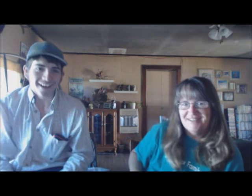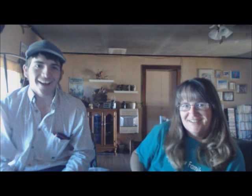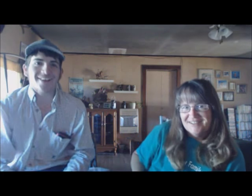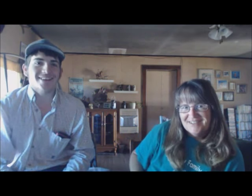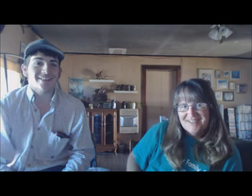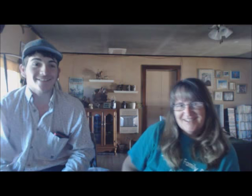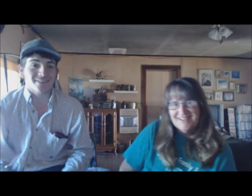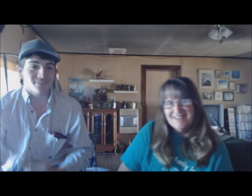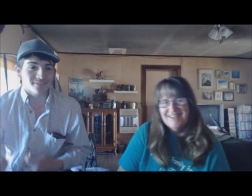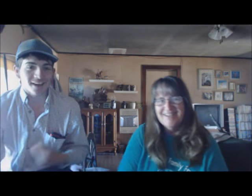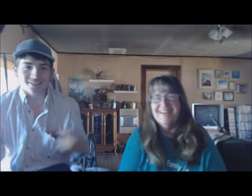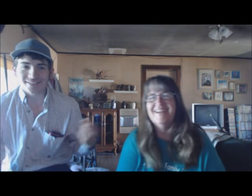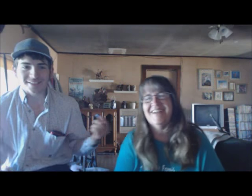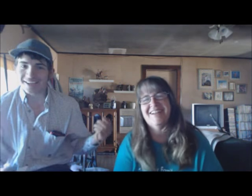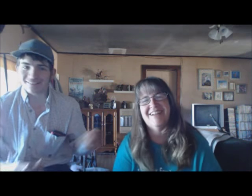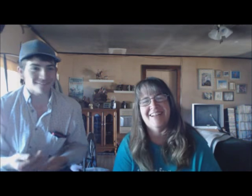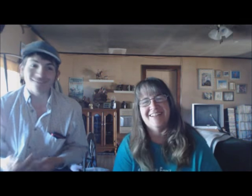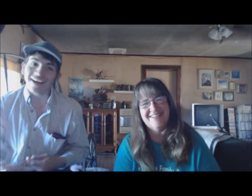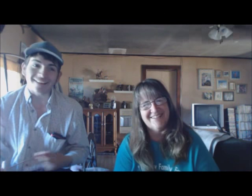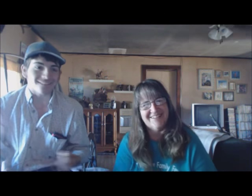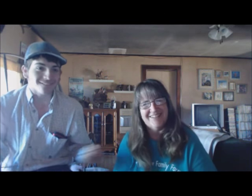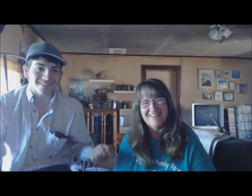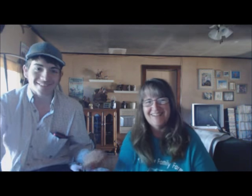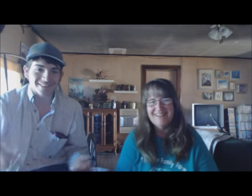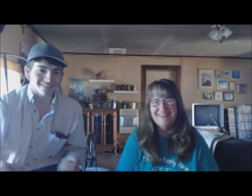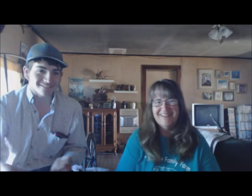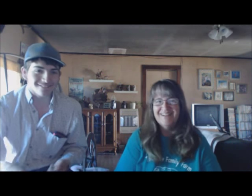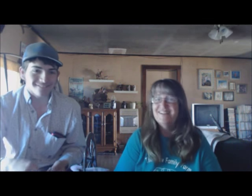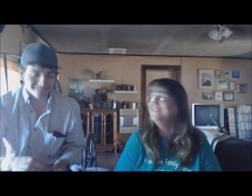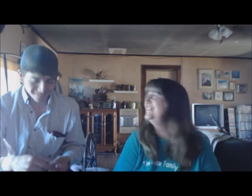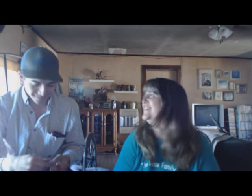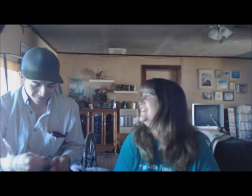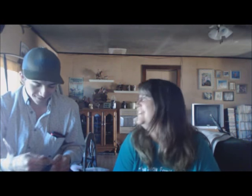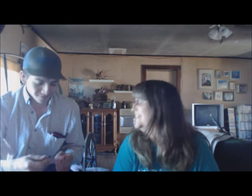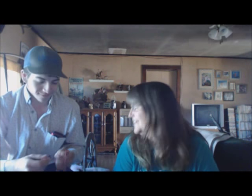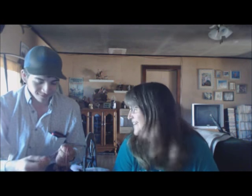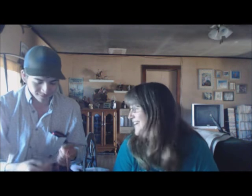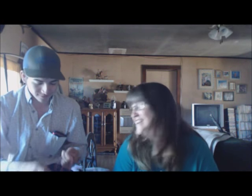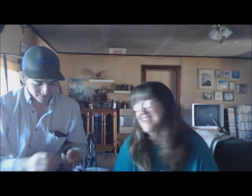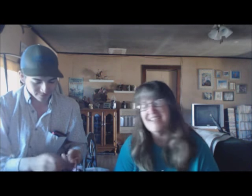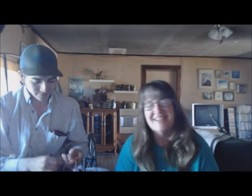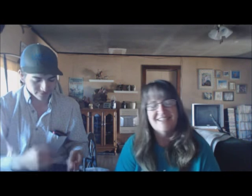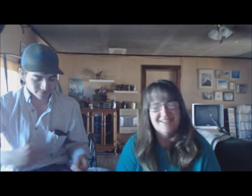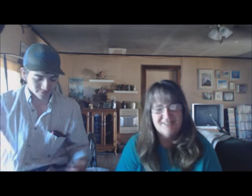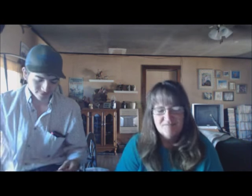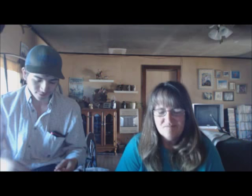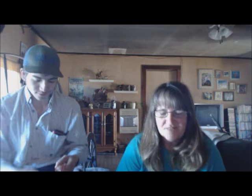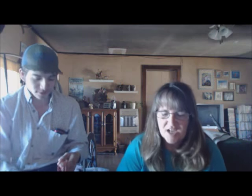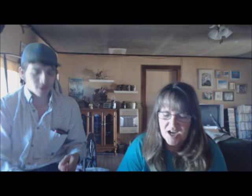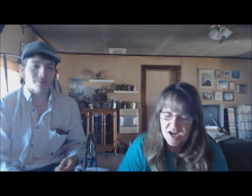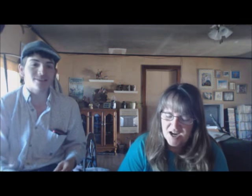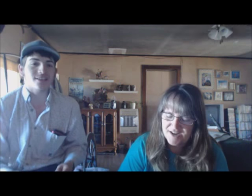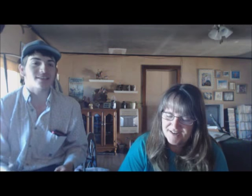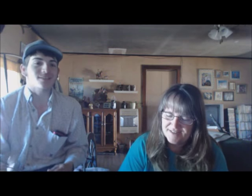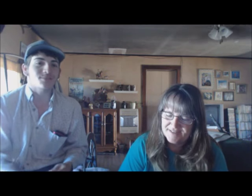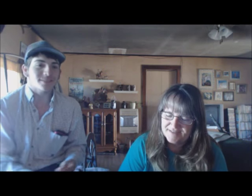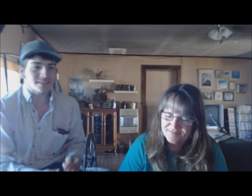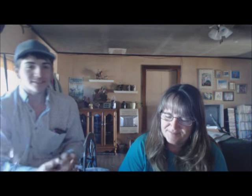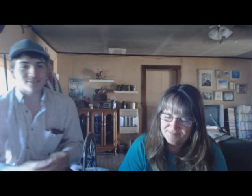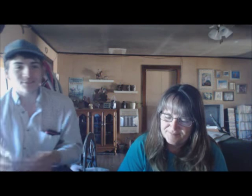I got it. I snared it right off to there. He did. I bet you I can do it again,